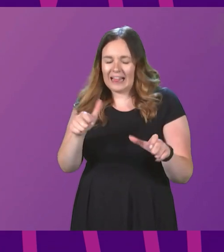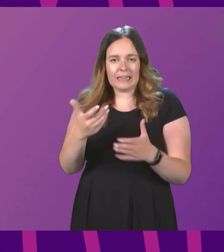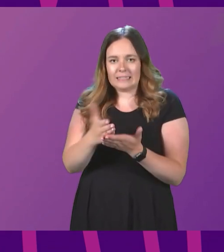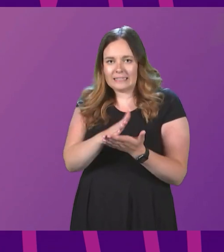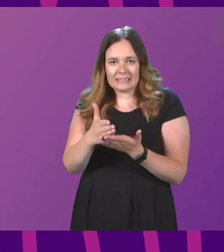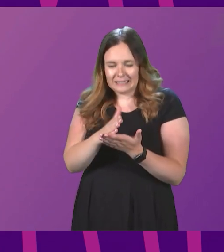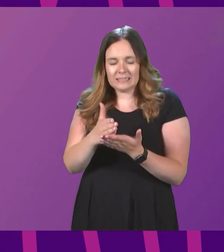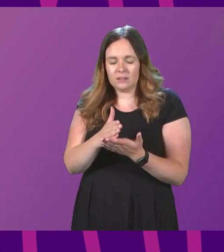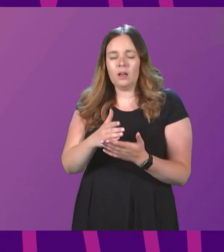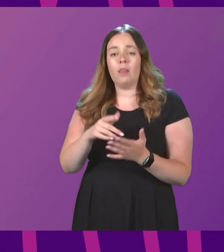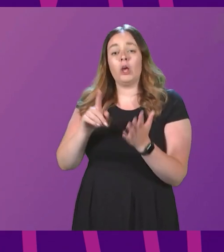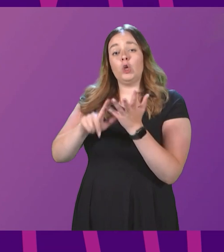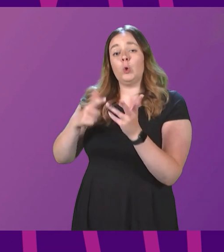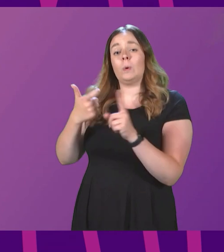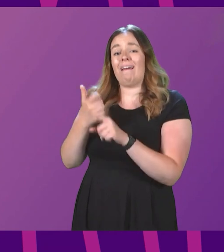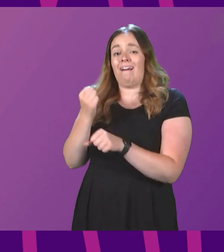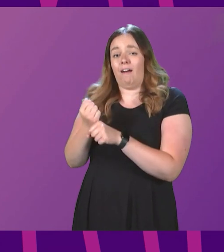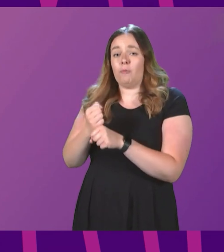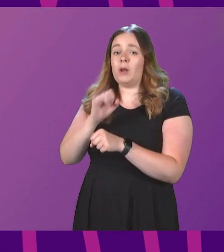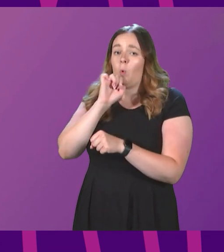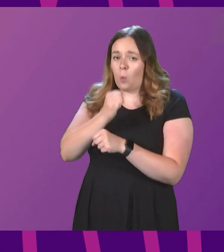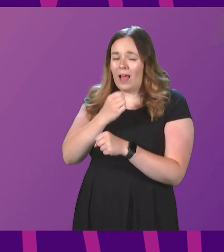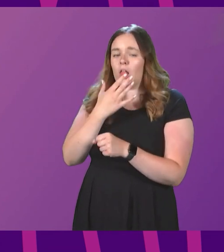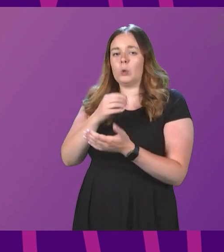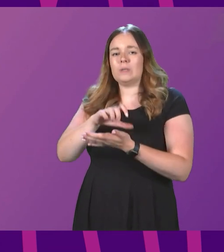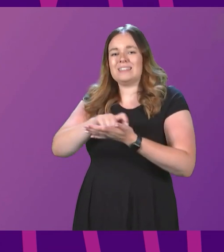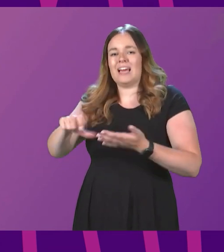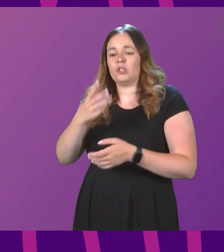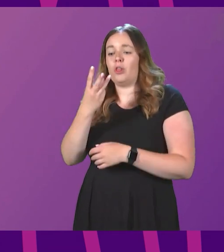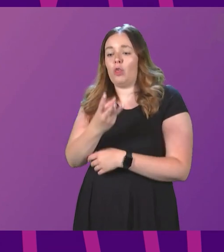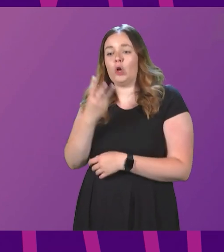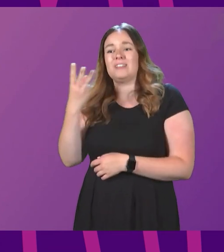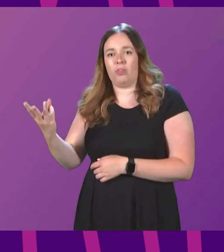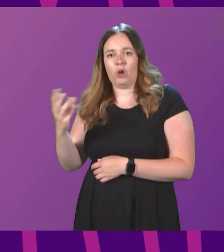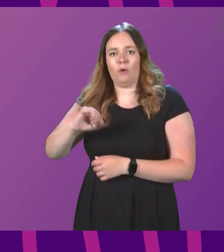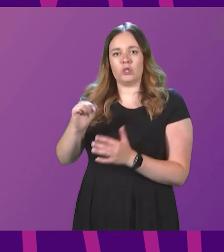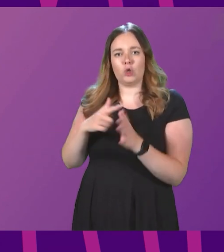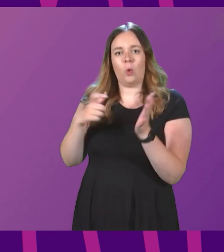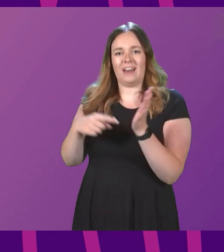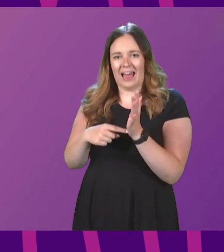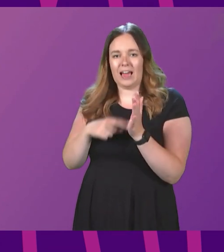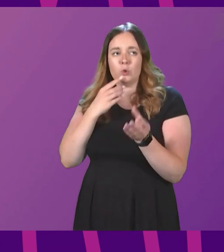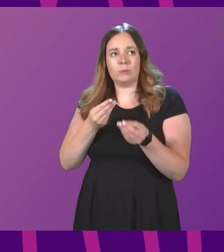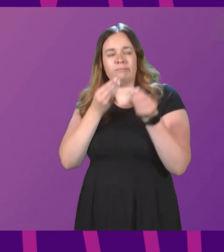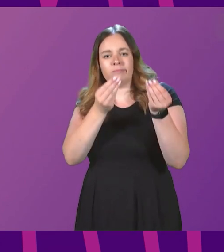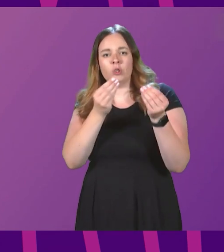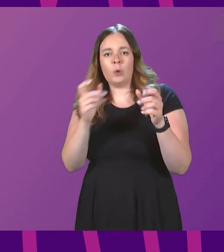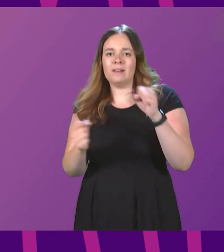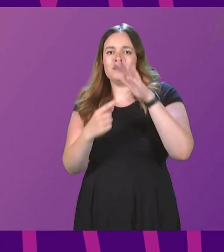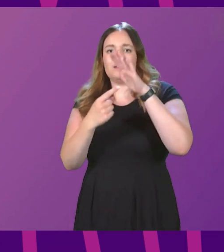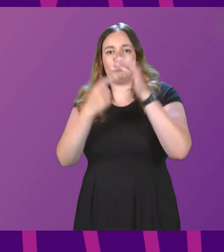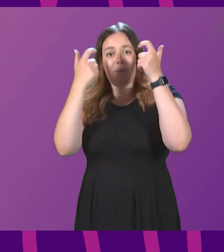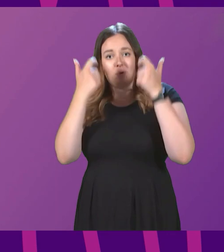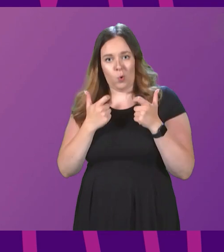the UK Government will almost certainly use section 33 of the Scotland Act to refer it to the Supreme Court after it has passed.